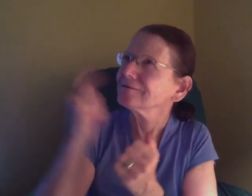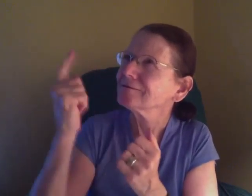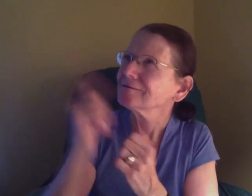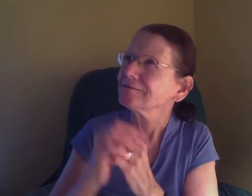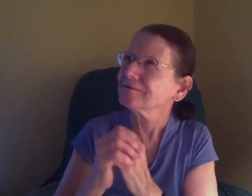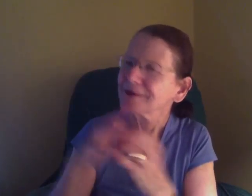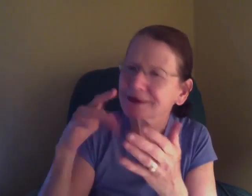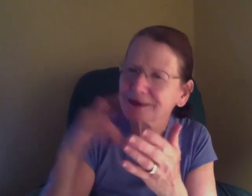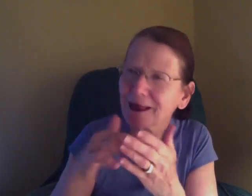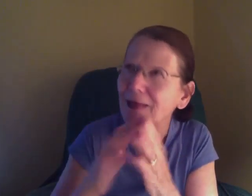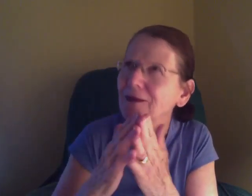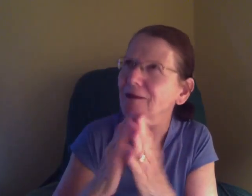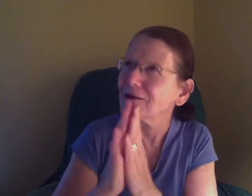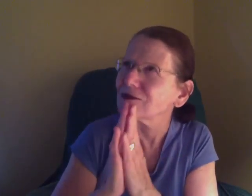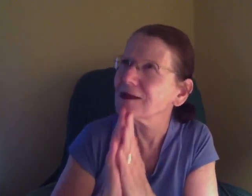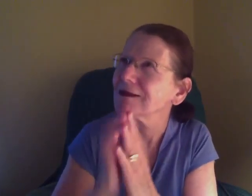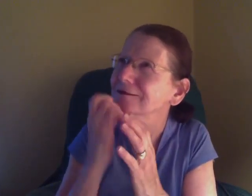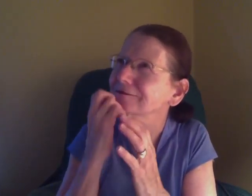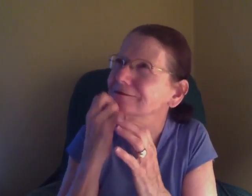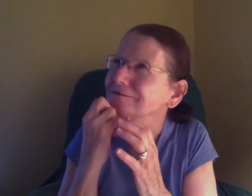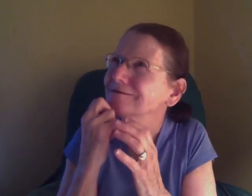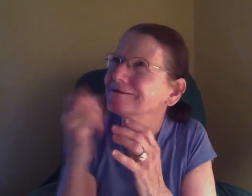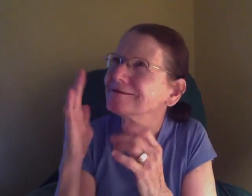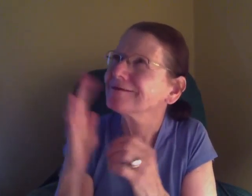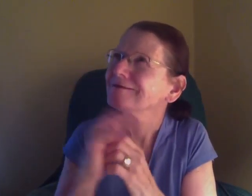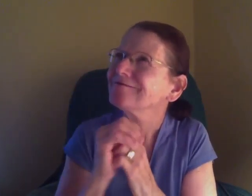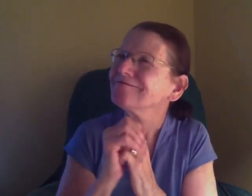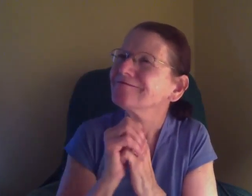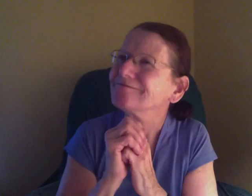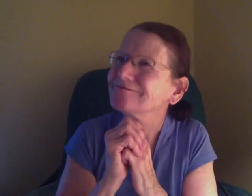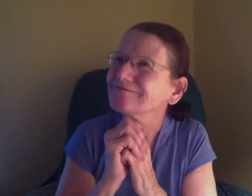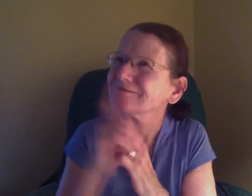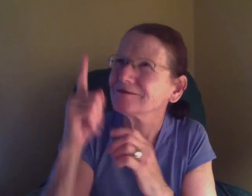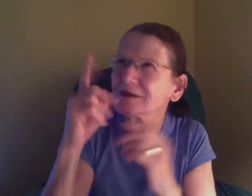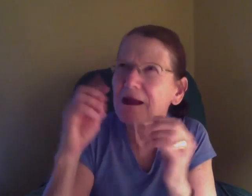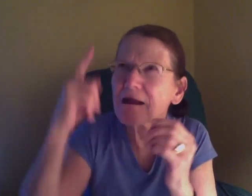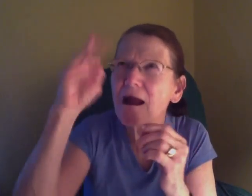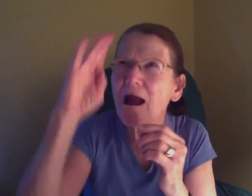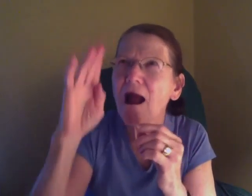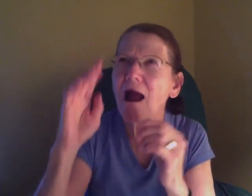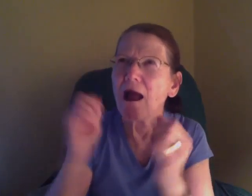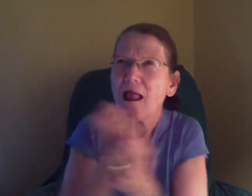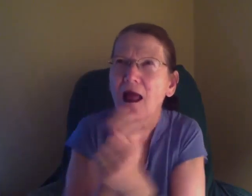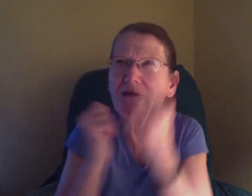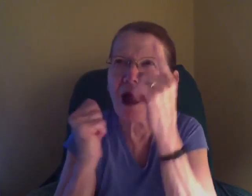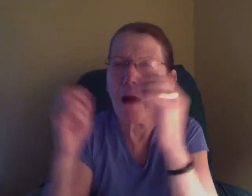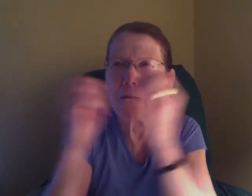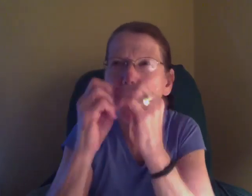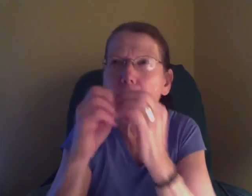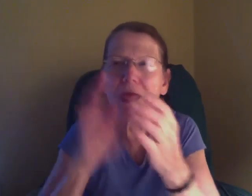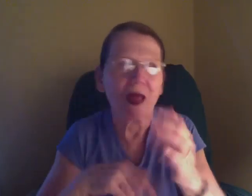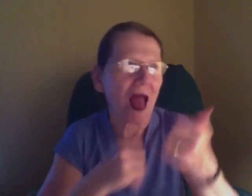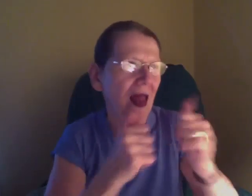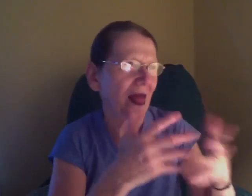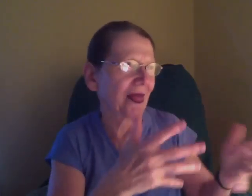If you're going to the around, And I thought it was happening.